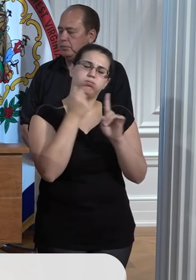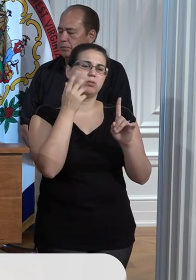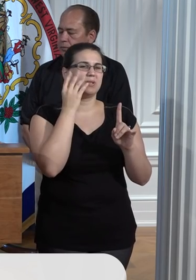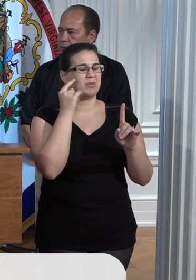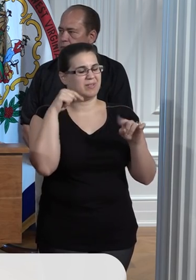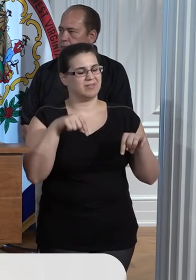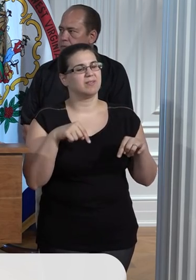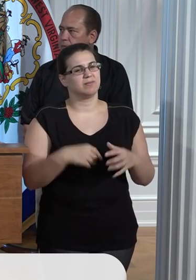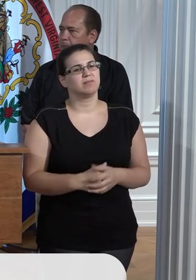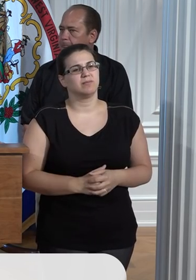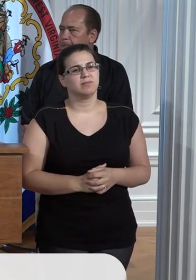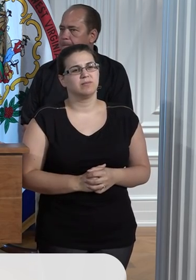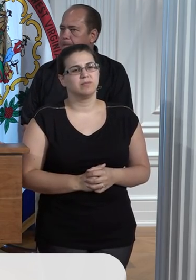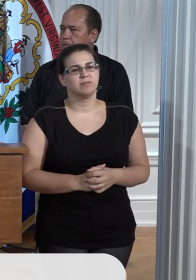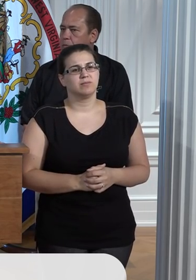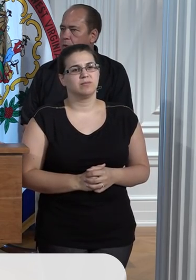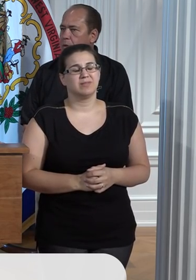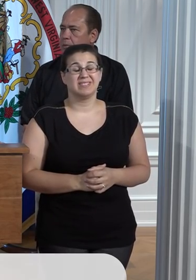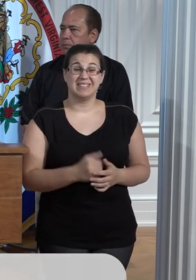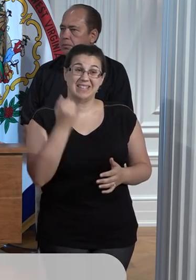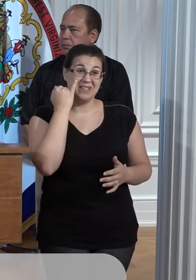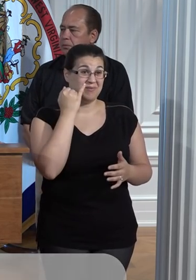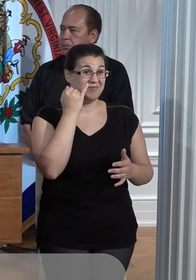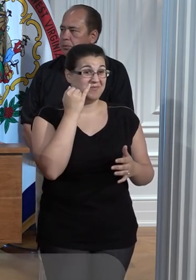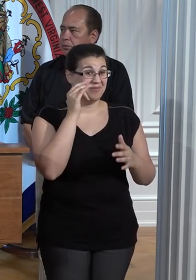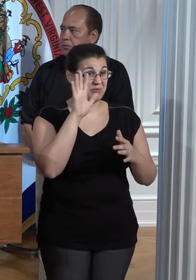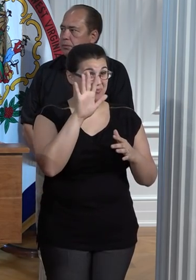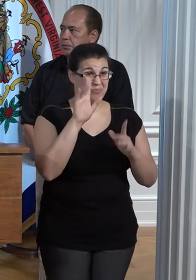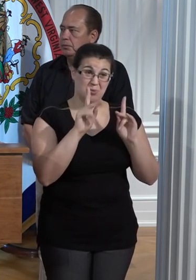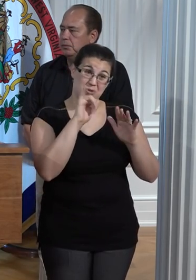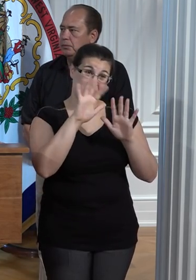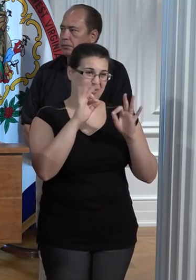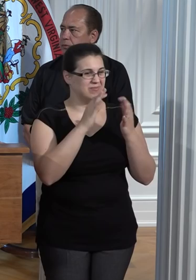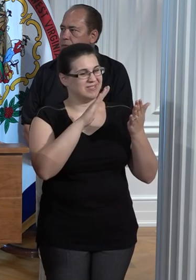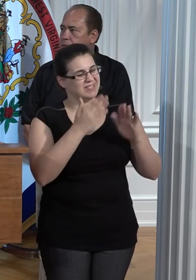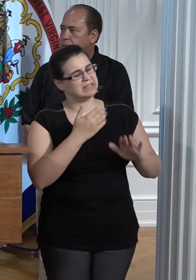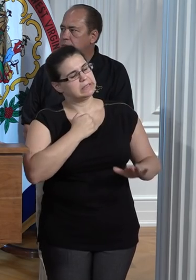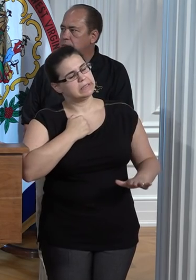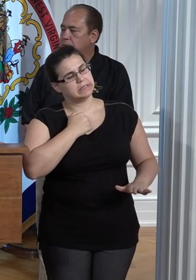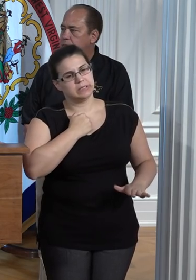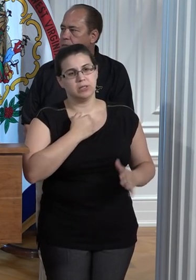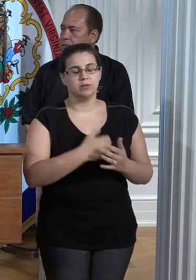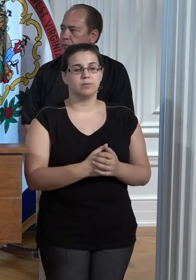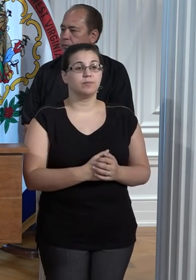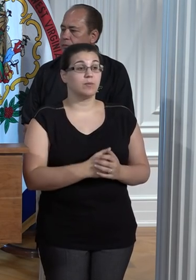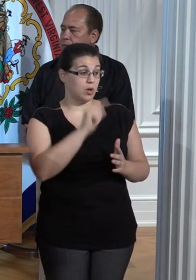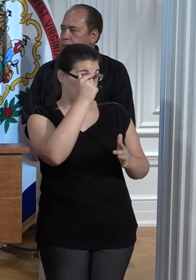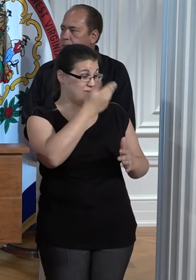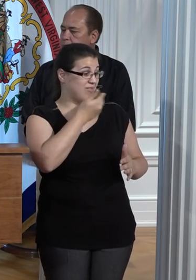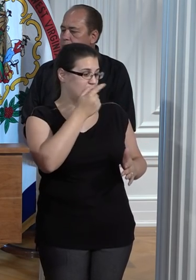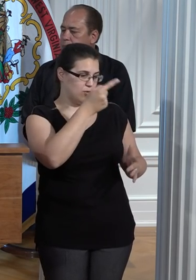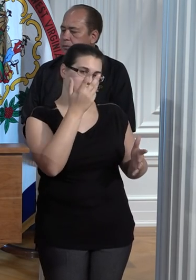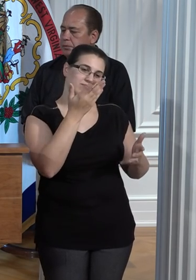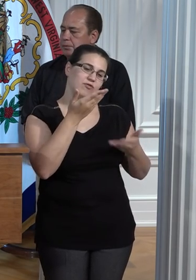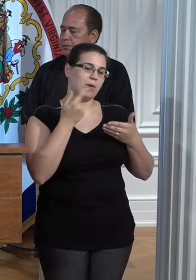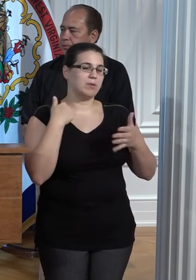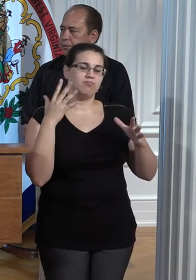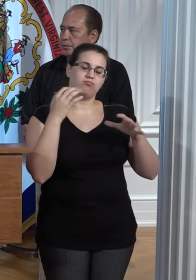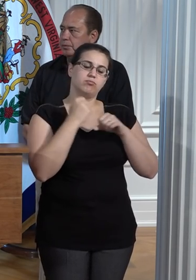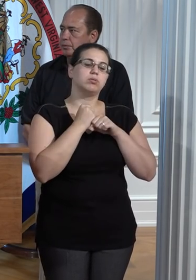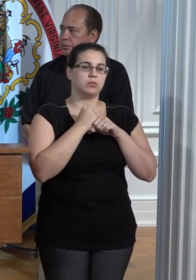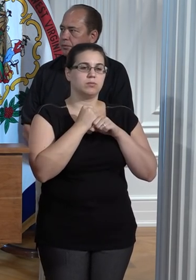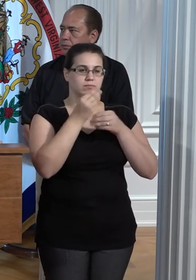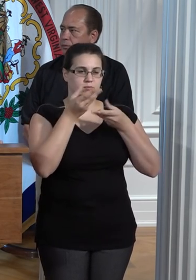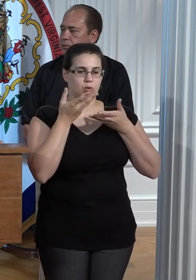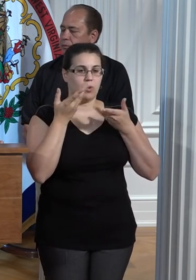this, and especially the idea of loss of life. Governor, thank you for inviting me to the briefing a little while ago. As